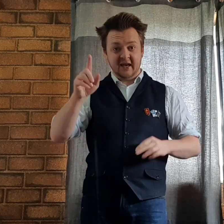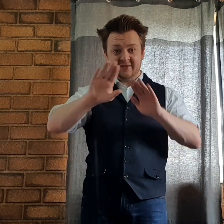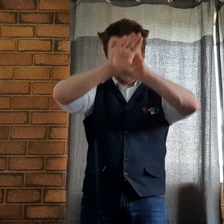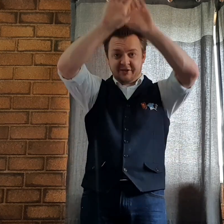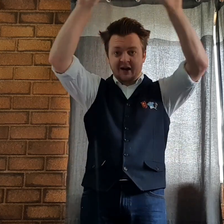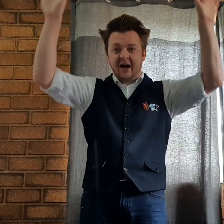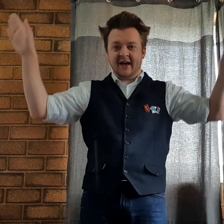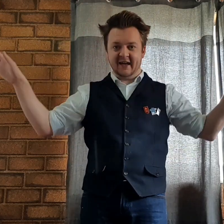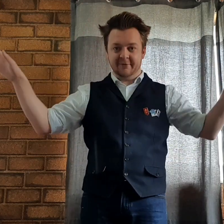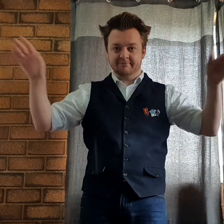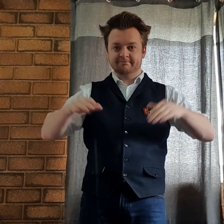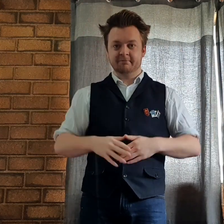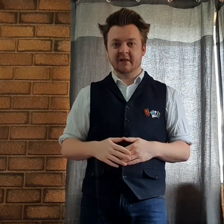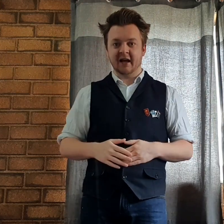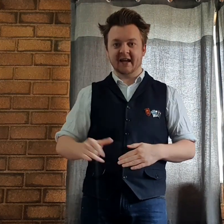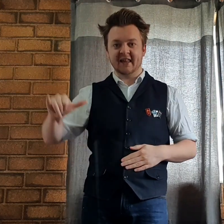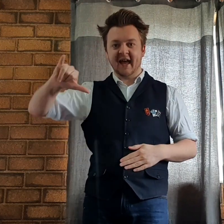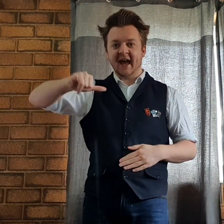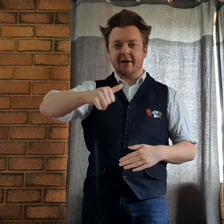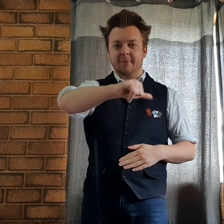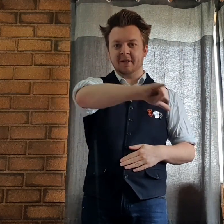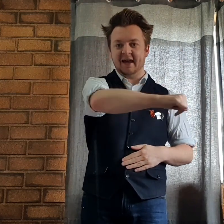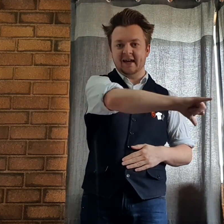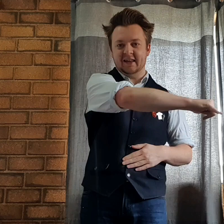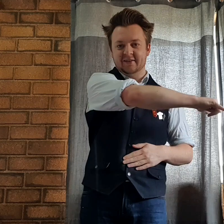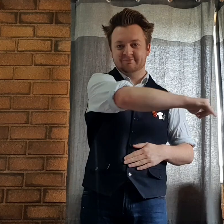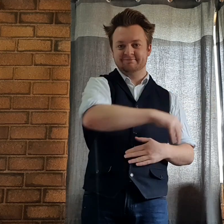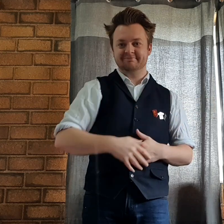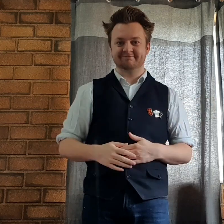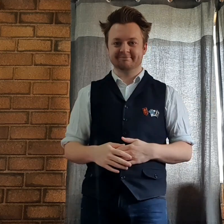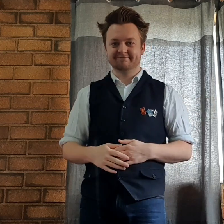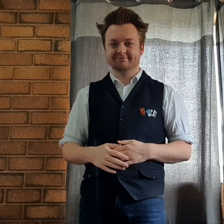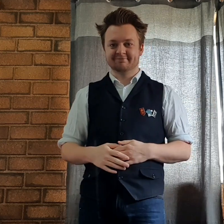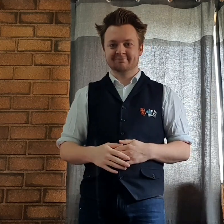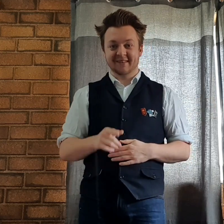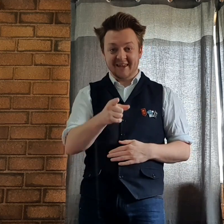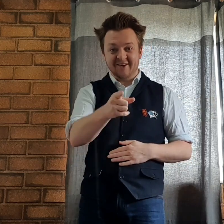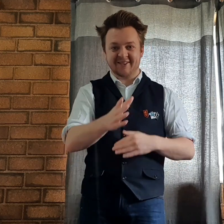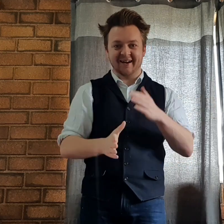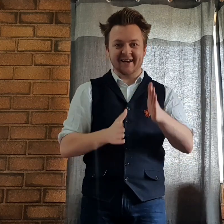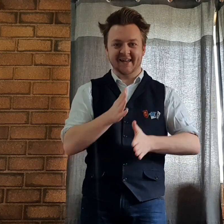in the sky like an aeroplane. U sign.